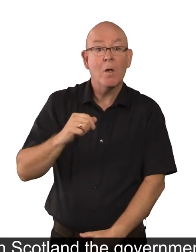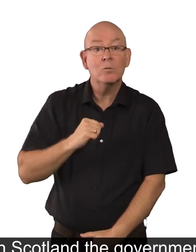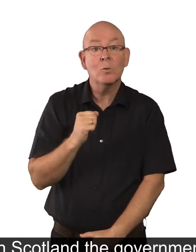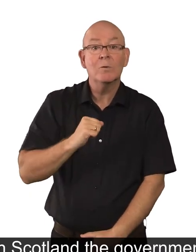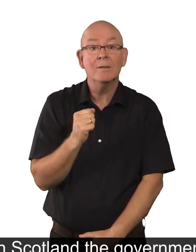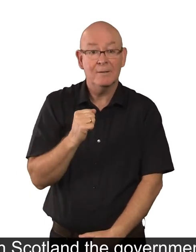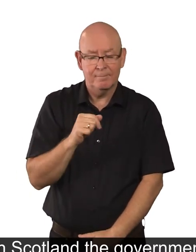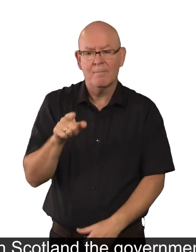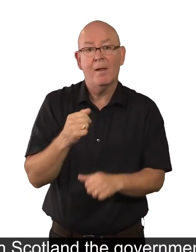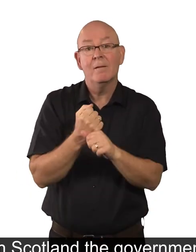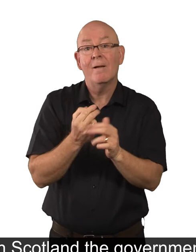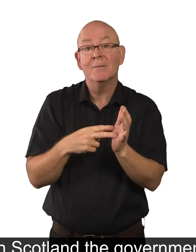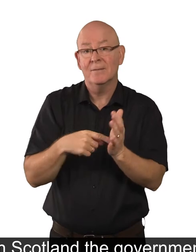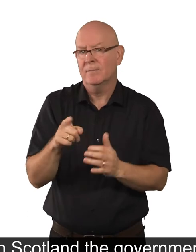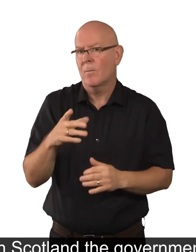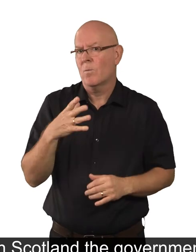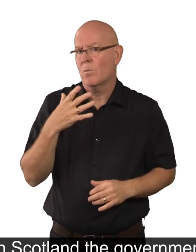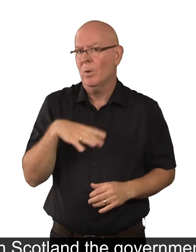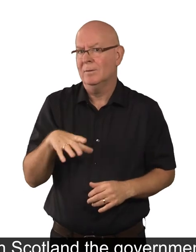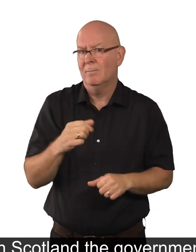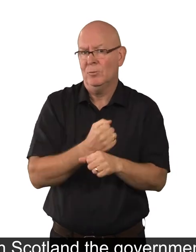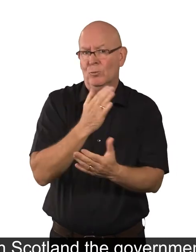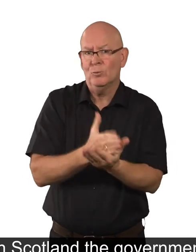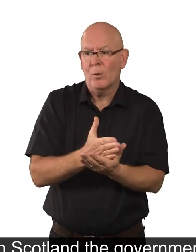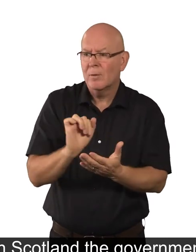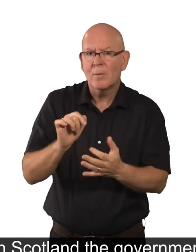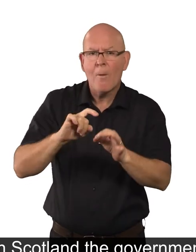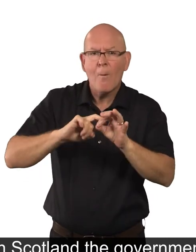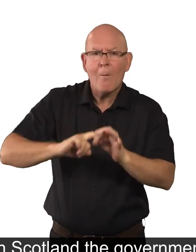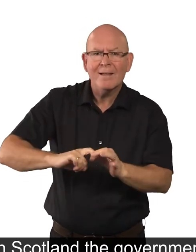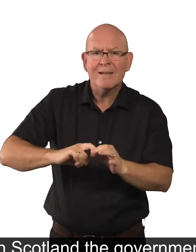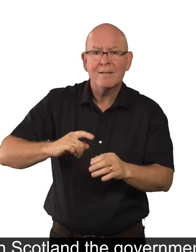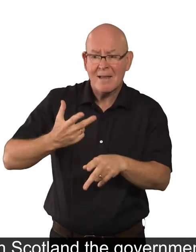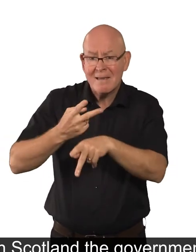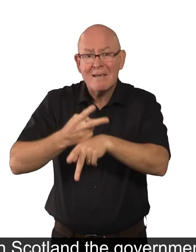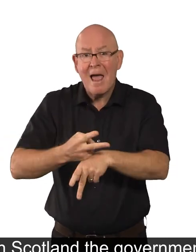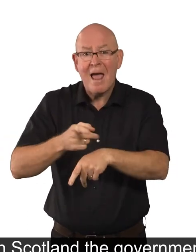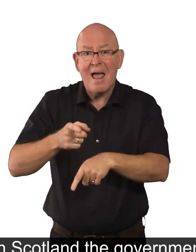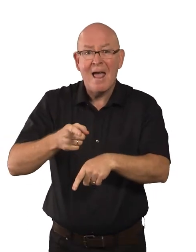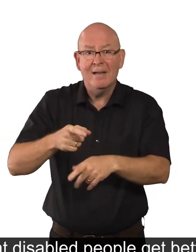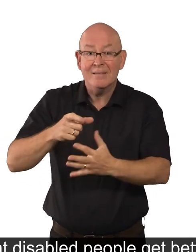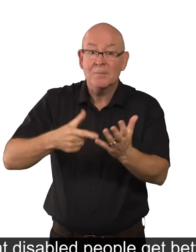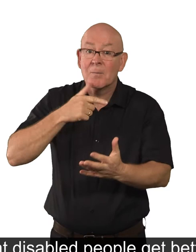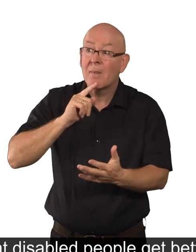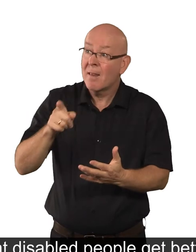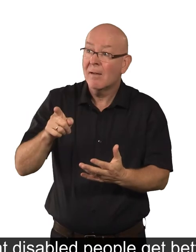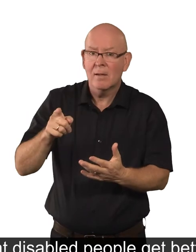In Scotland, the government wants to make the quality of care that disabled people get better.